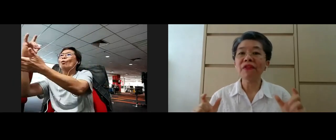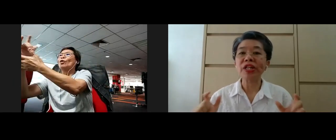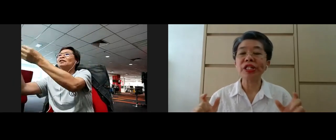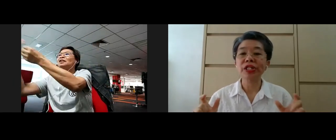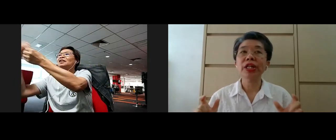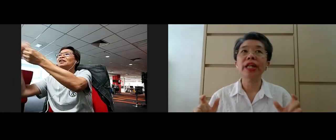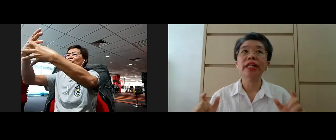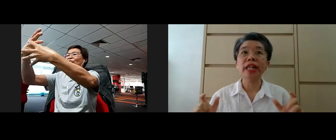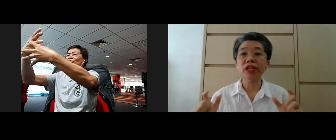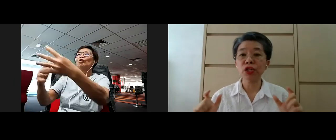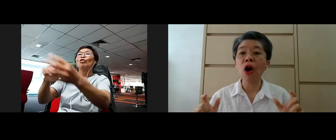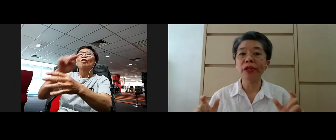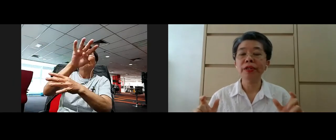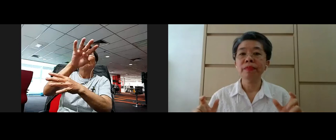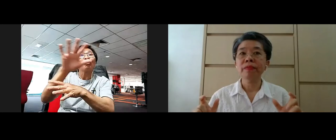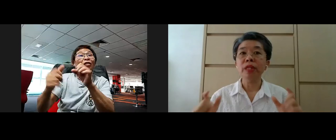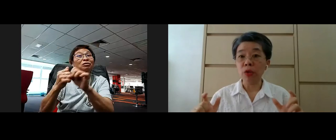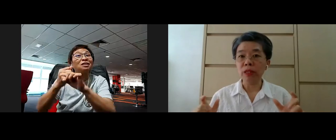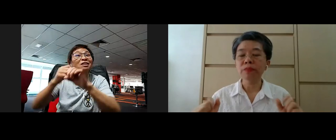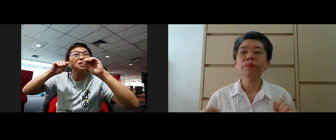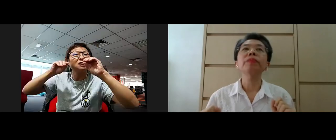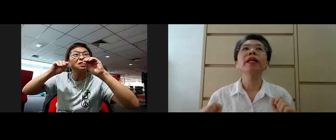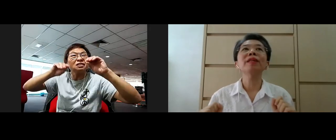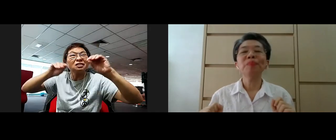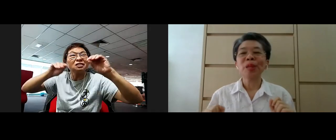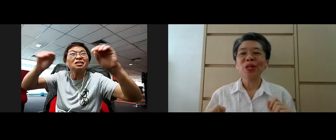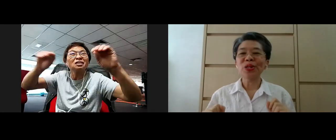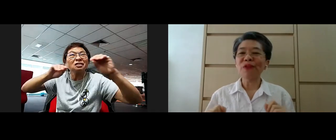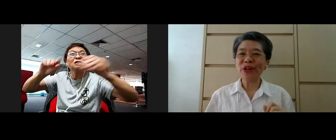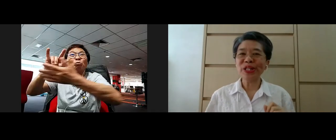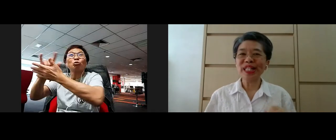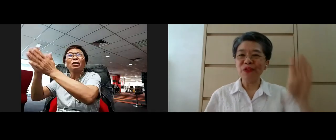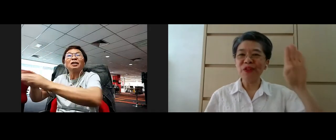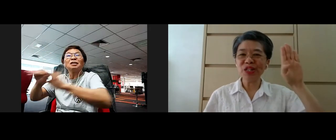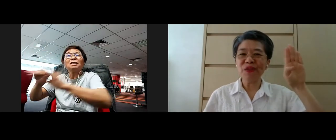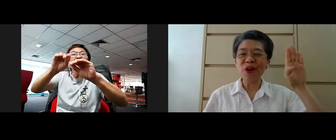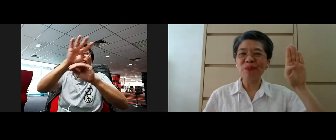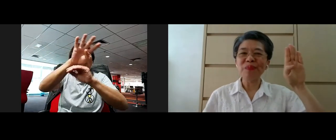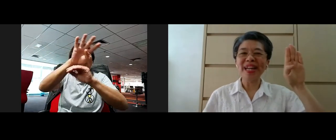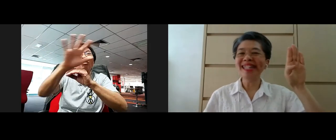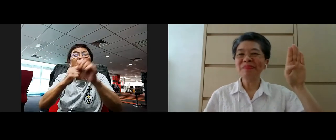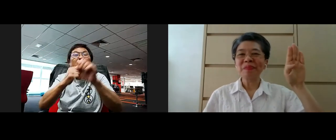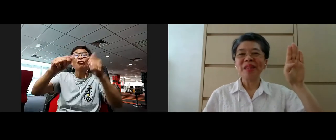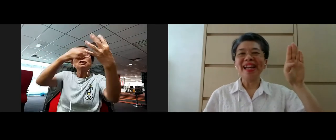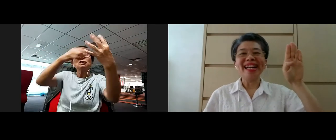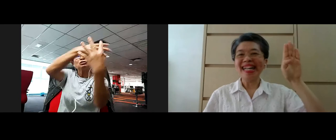45 years that he has taught the world so of course the first four